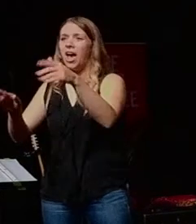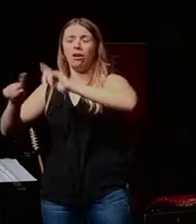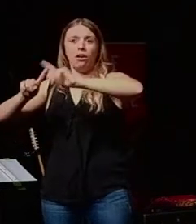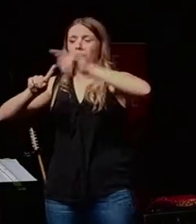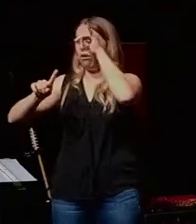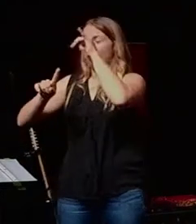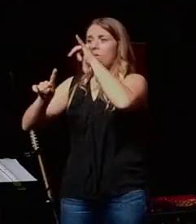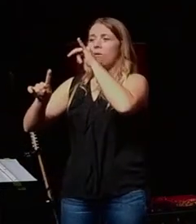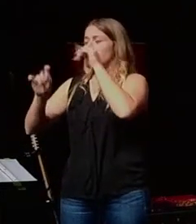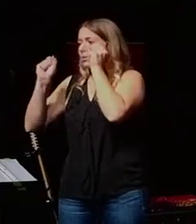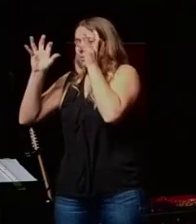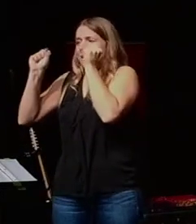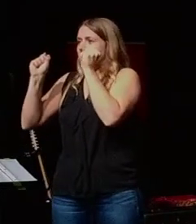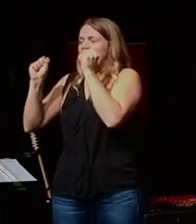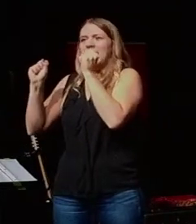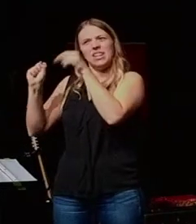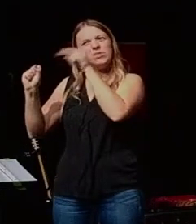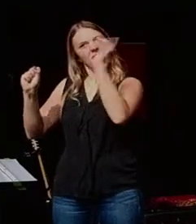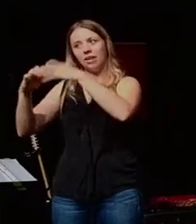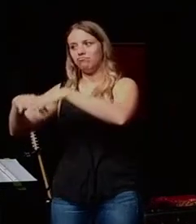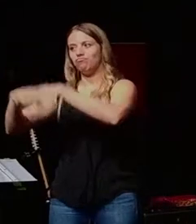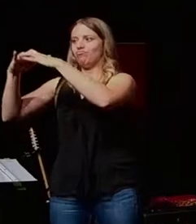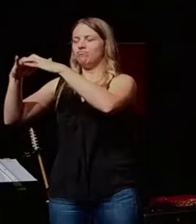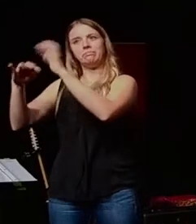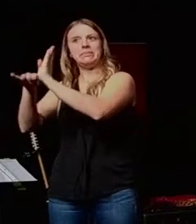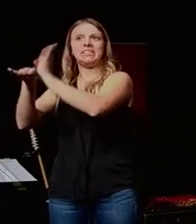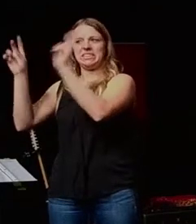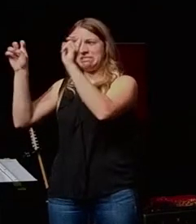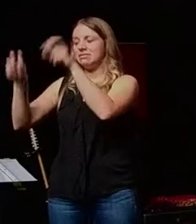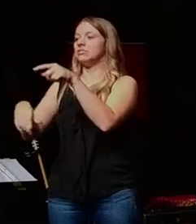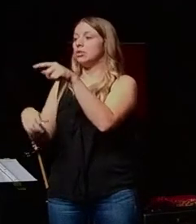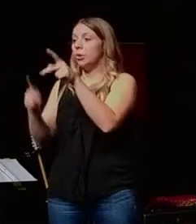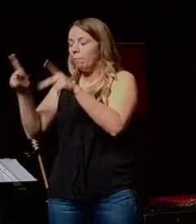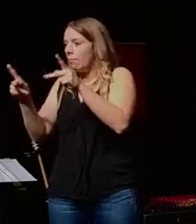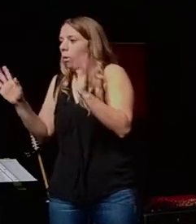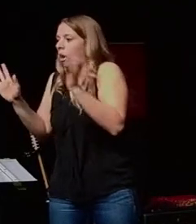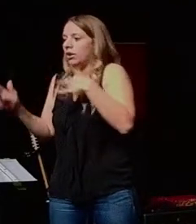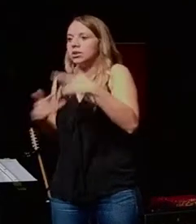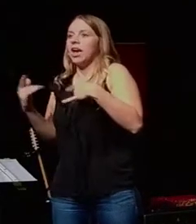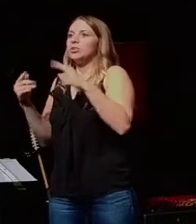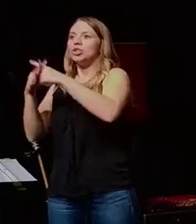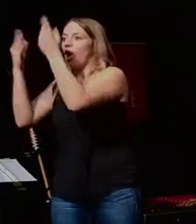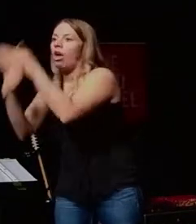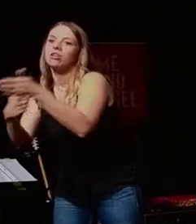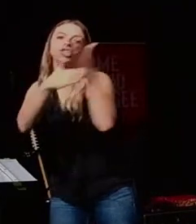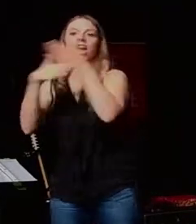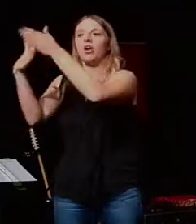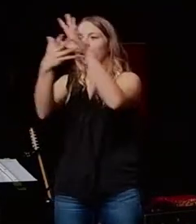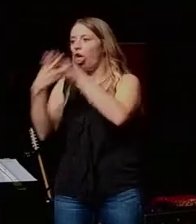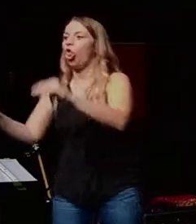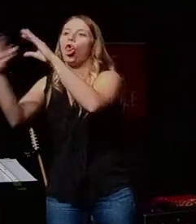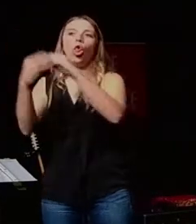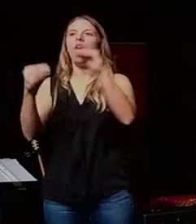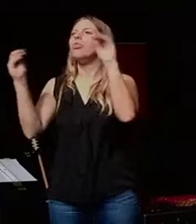that it was entrepreneurial by nature. People went from that and started just sharing. It was completely organic. There was not